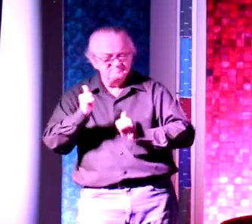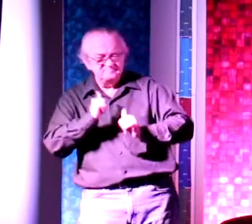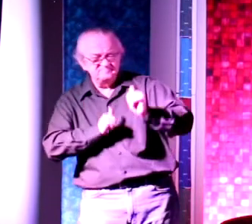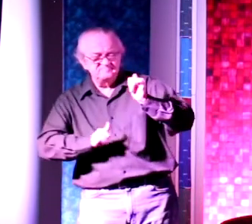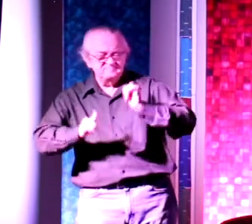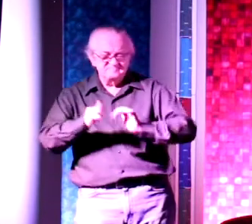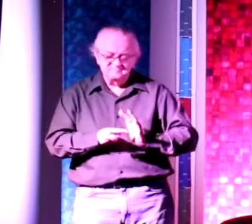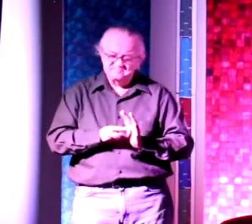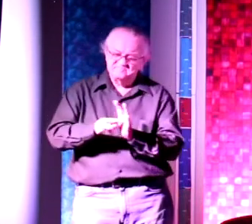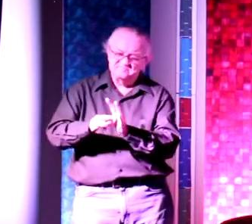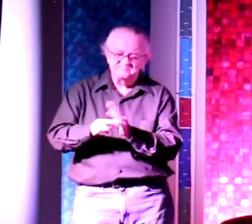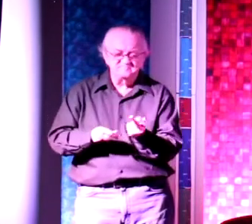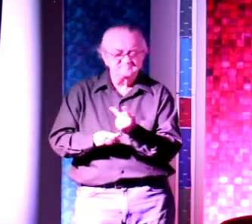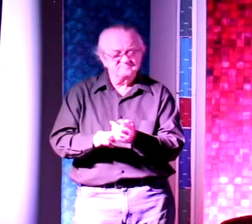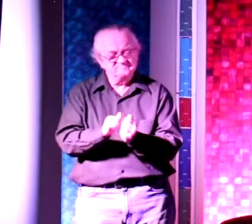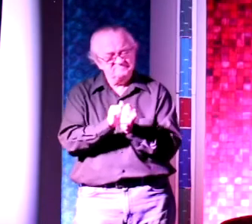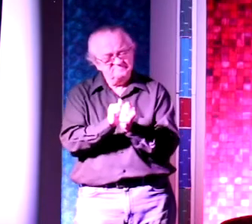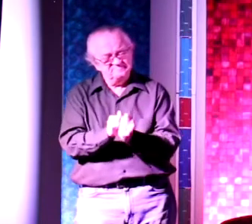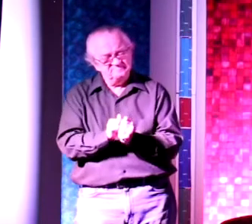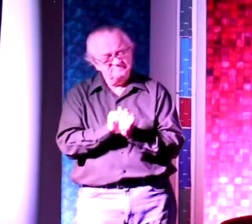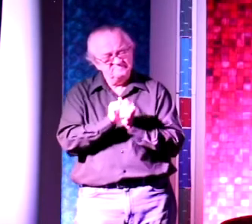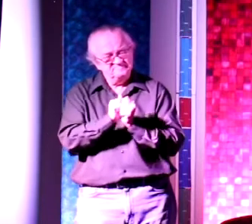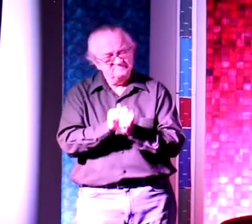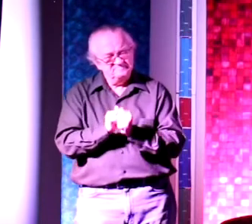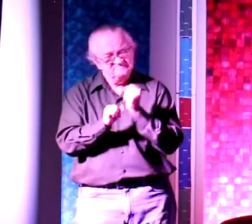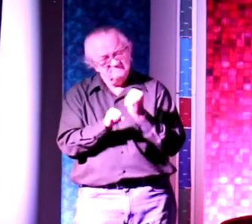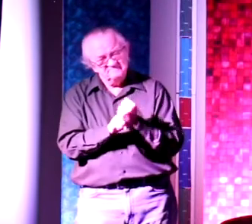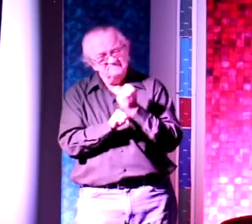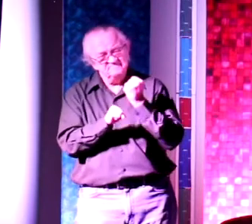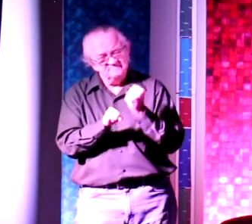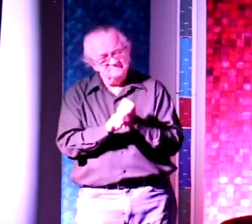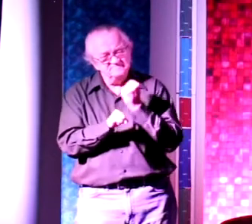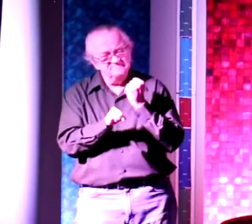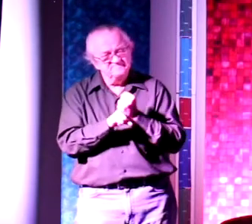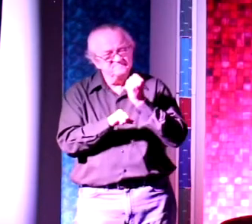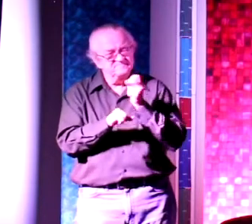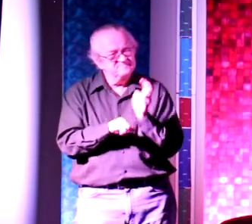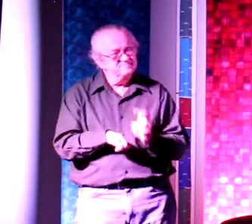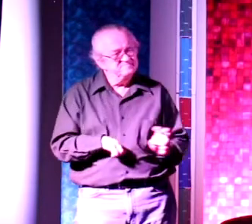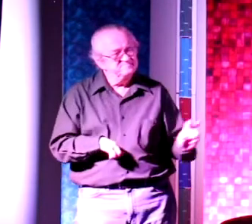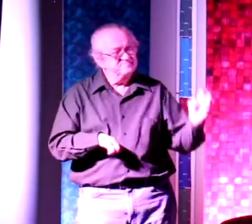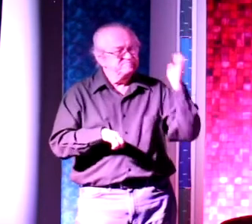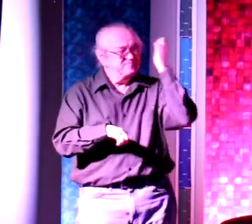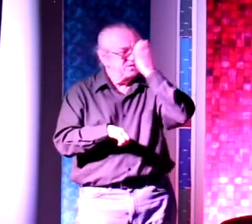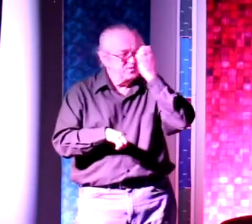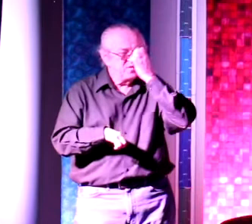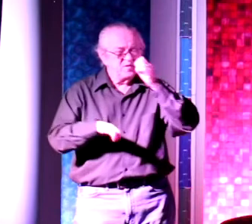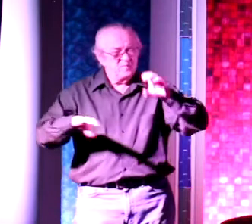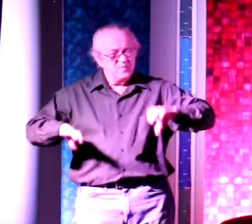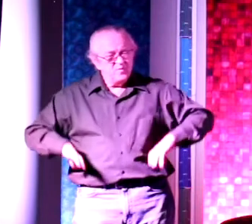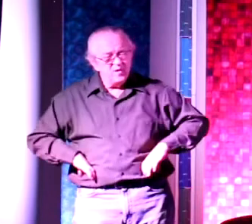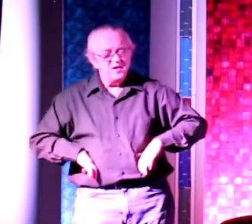Cruiser and he became lifelong partners. They went to Europe, and they went to Russia, and they went to the Middle East, and they performed before kings and